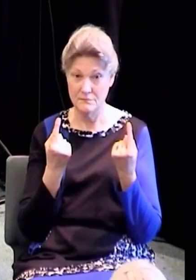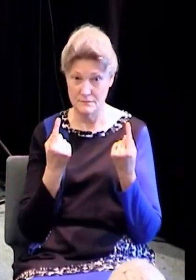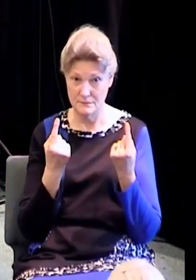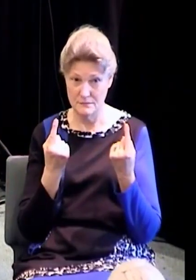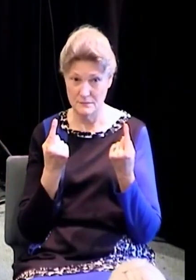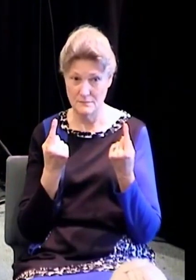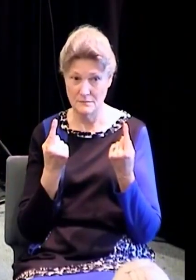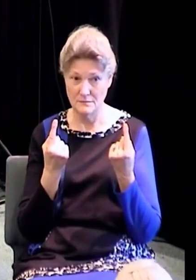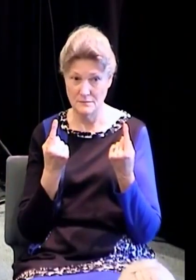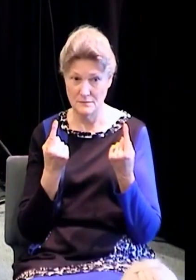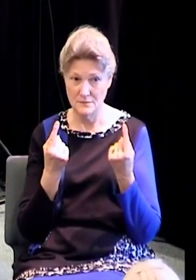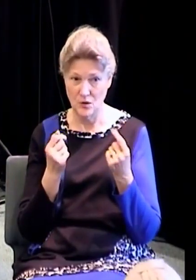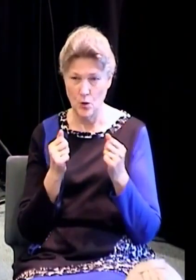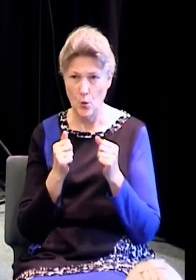with somewhat of an expectation.